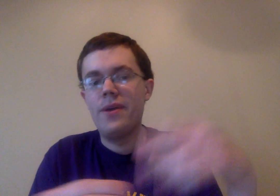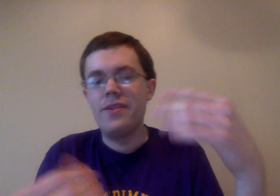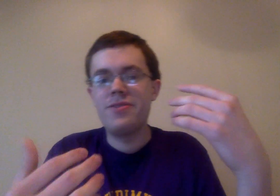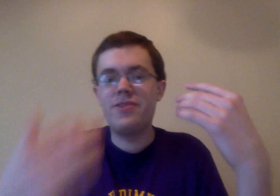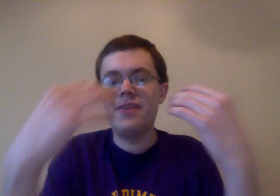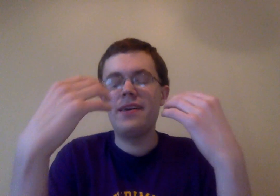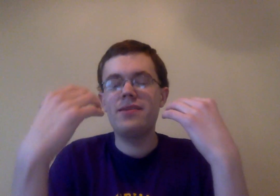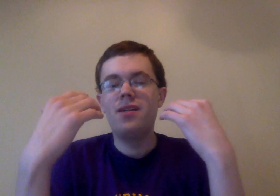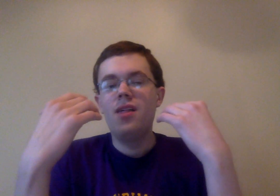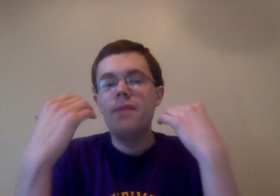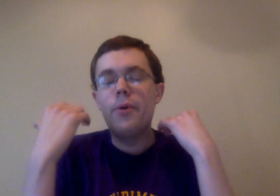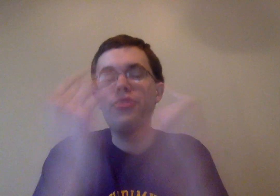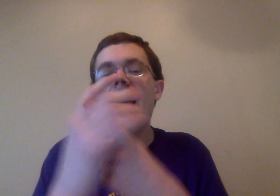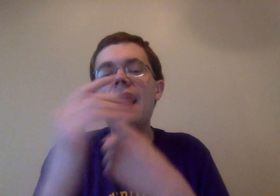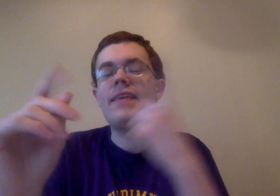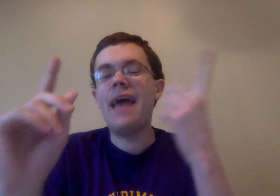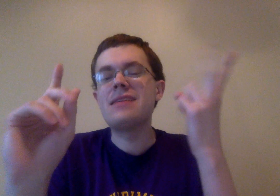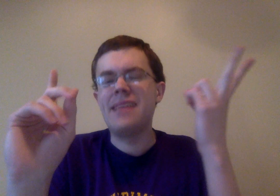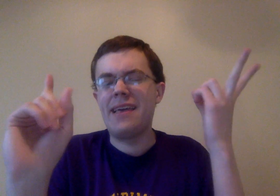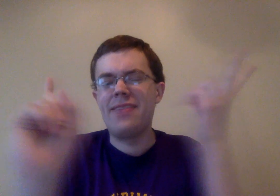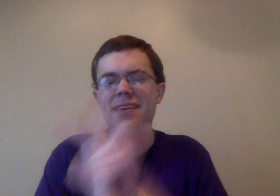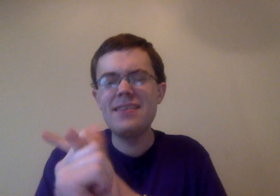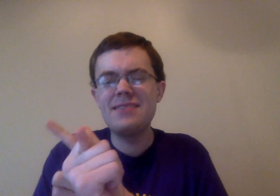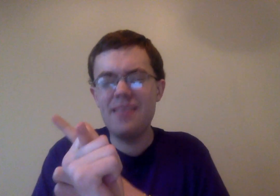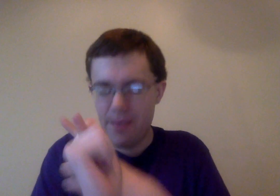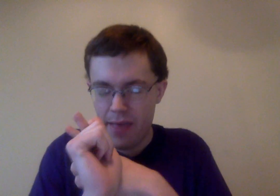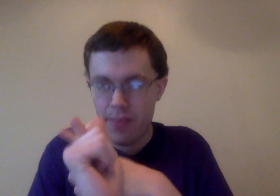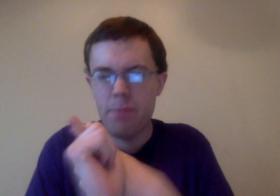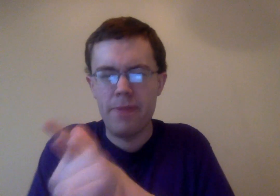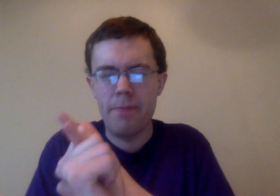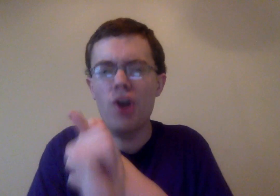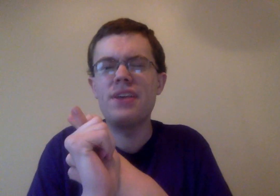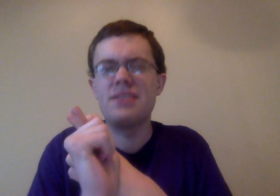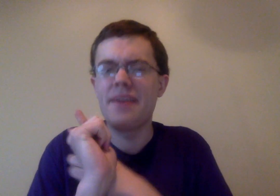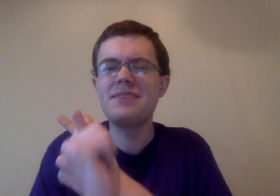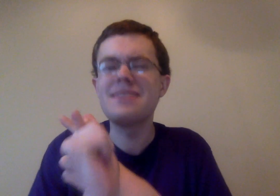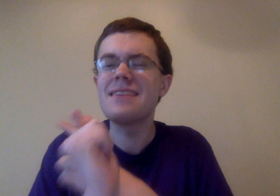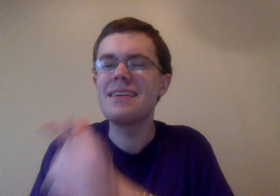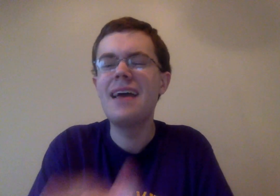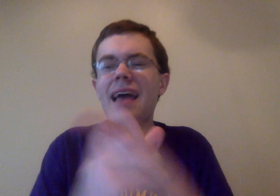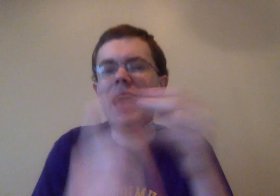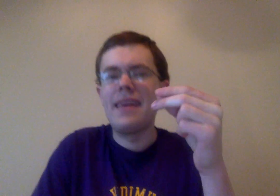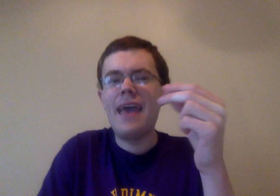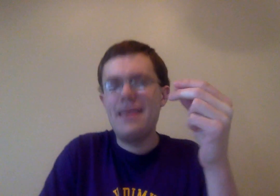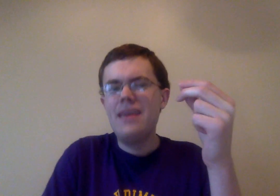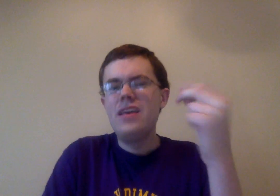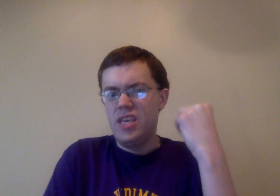is, like, both that, and then he has, like, the kiss, you, like, the part is, like, a kissing scene, and again, he